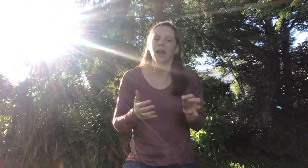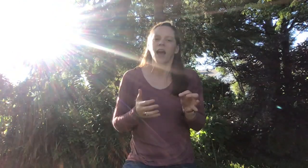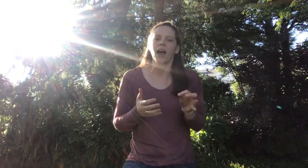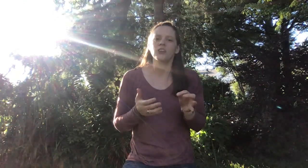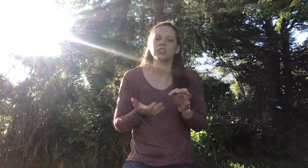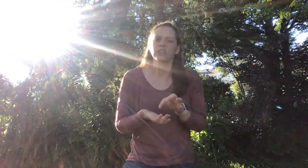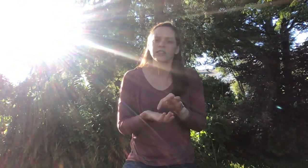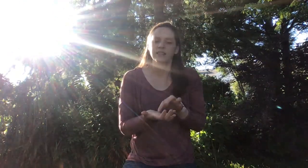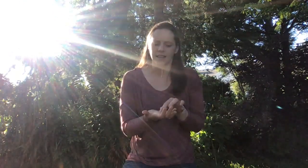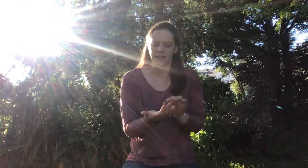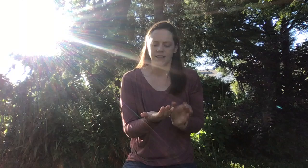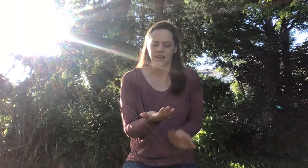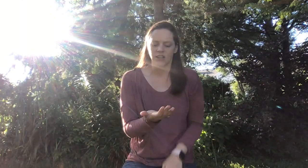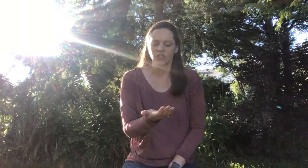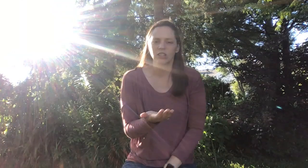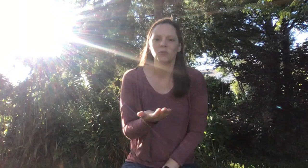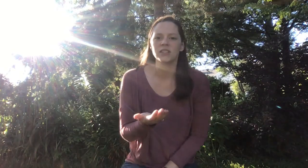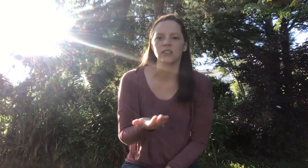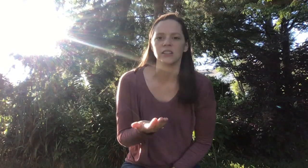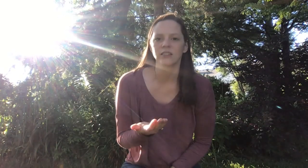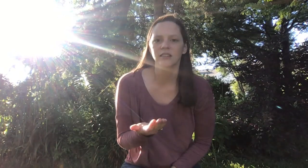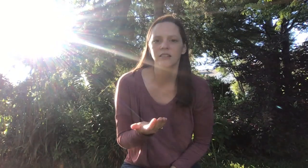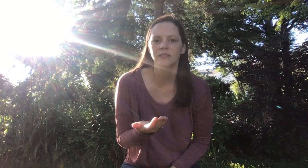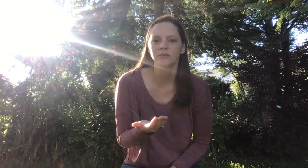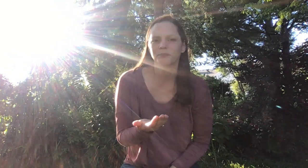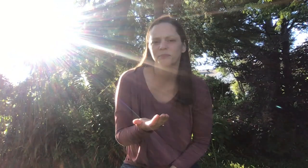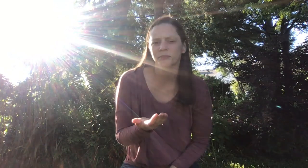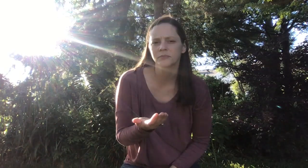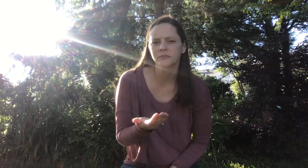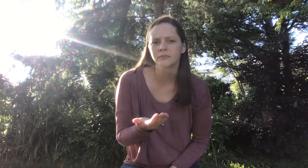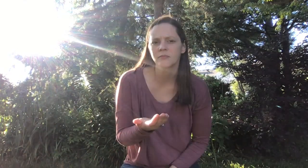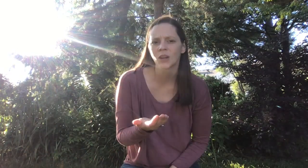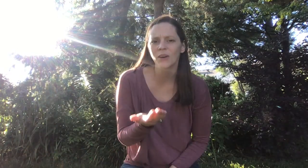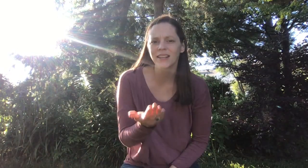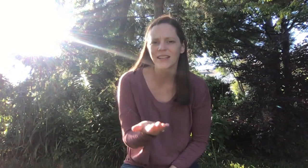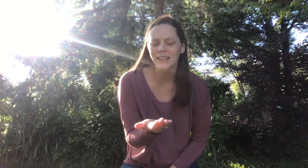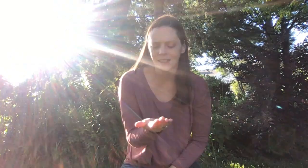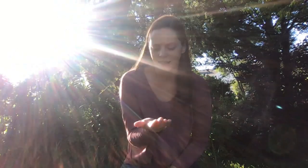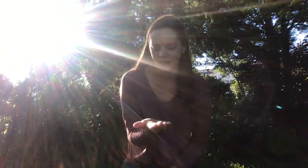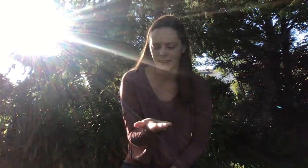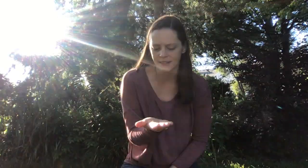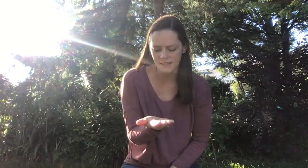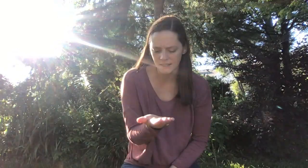And she looked at that seed and she wondered, hmm, what is this seed?